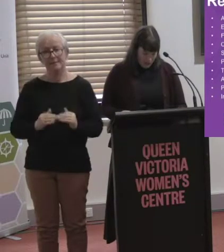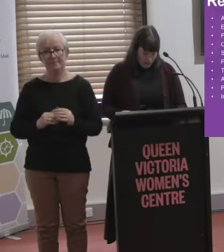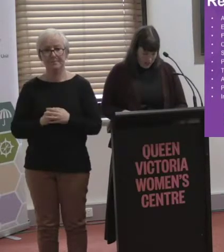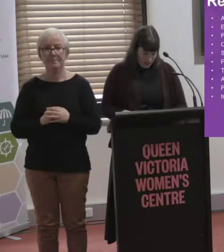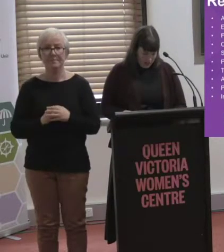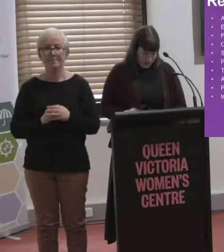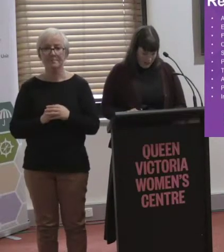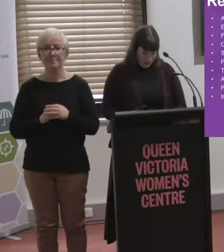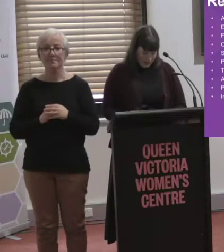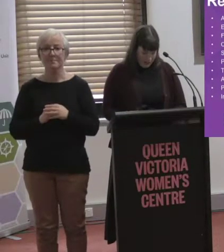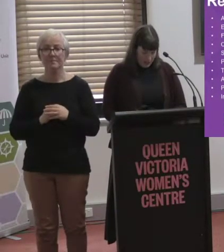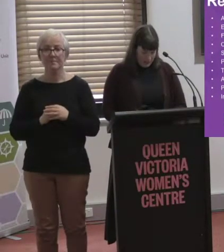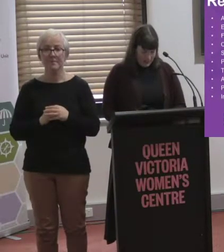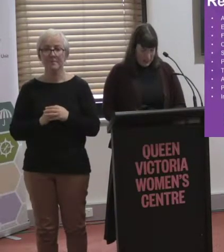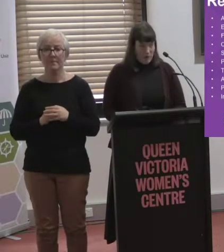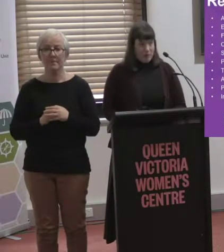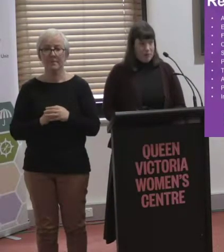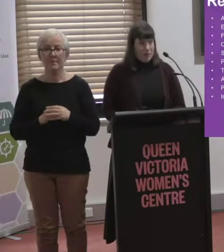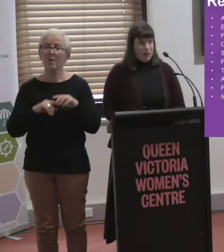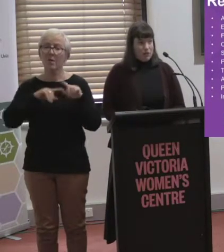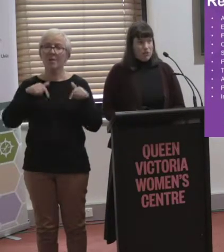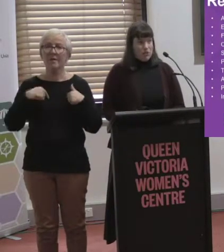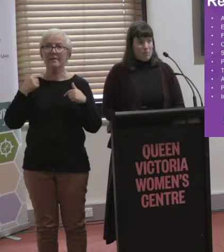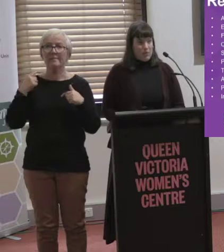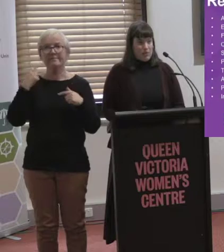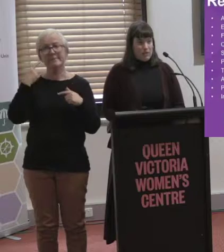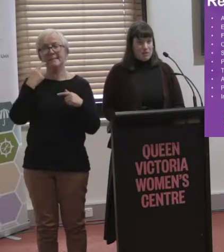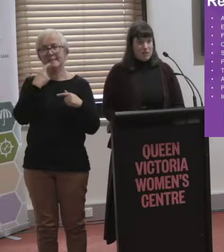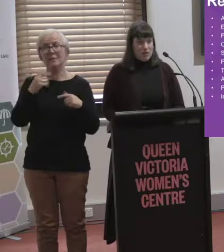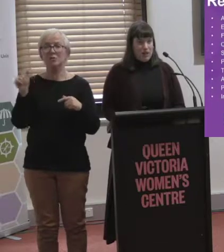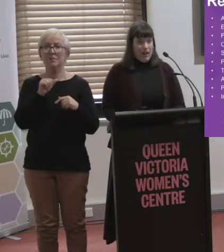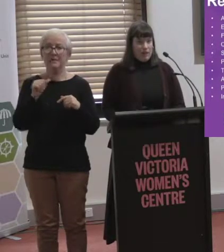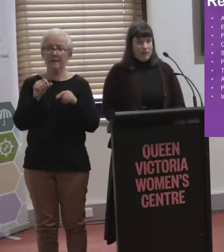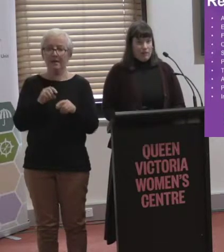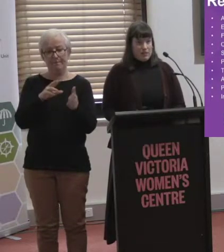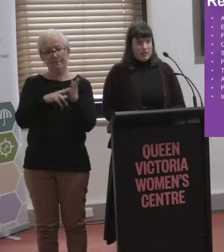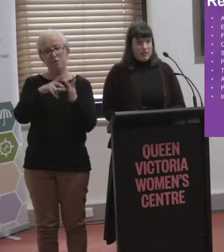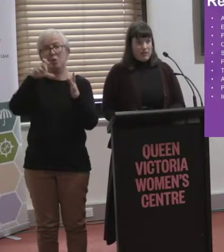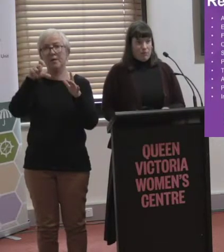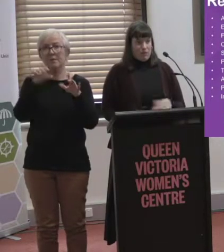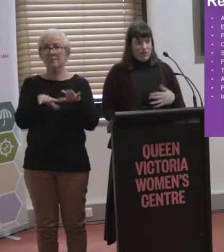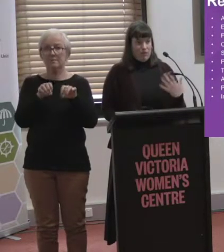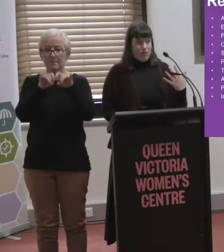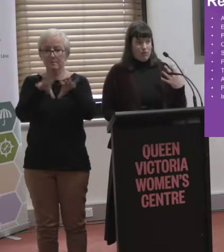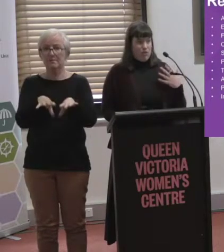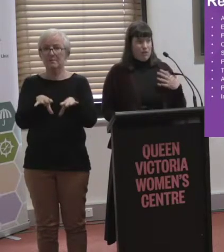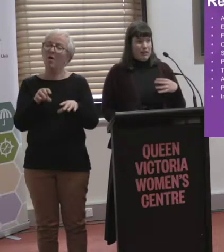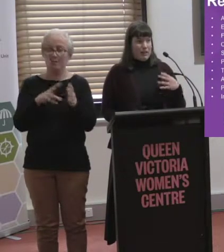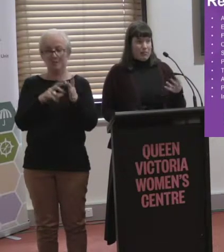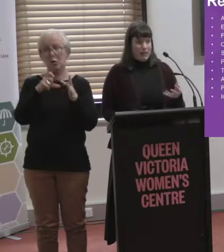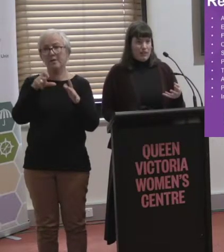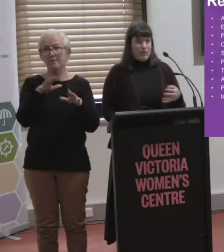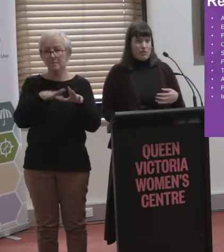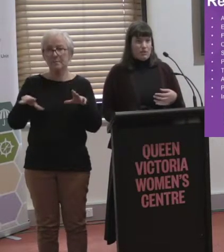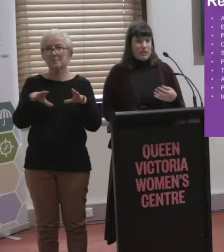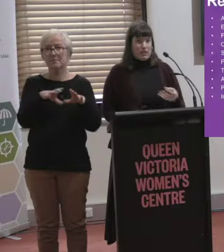We've suggested that there be a Statewide Feedback Registry for Public Transport. This means that when you make